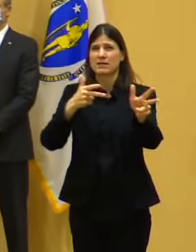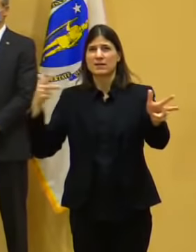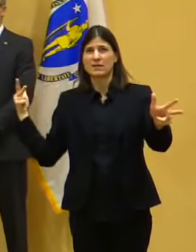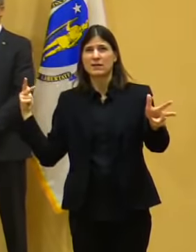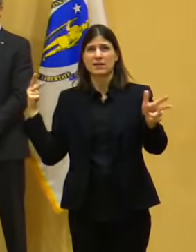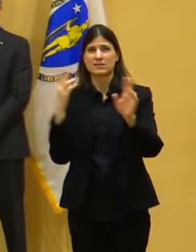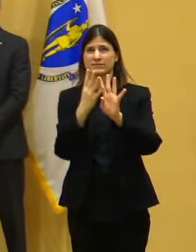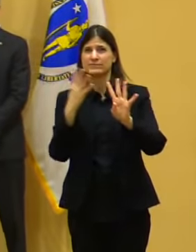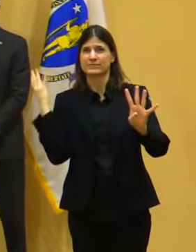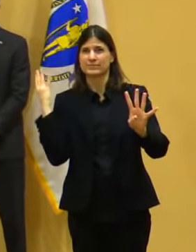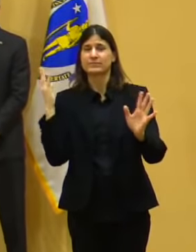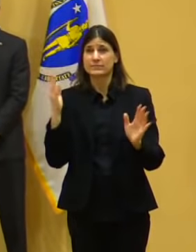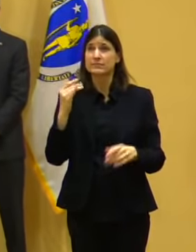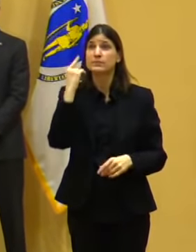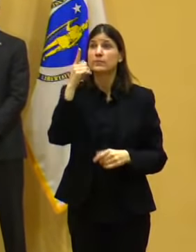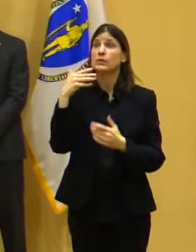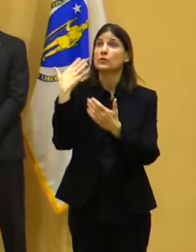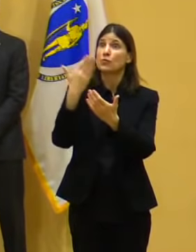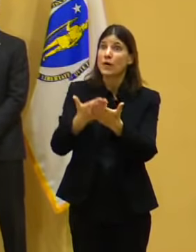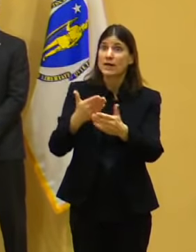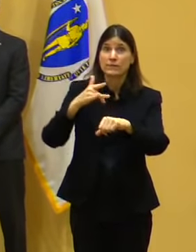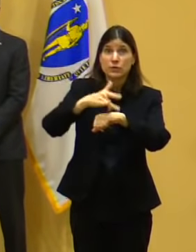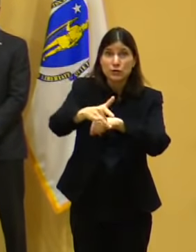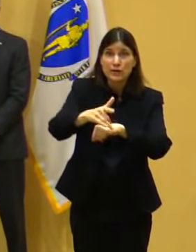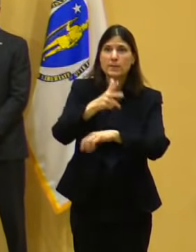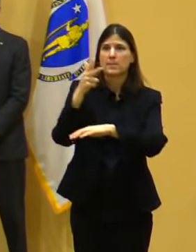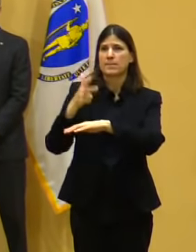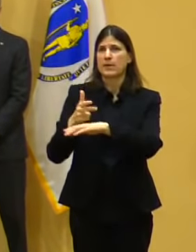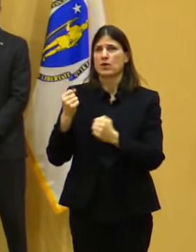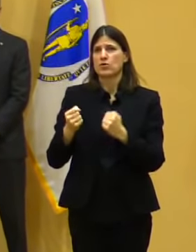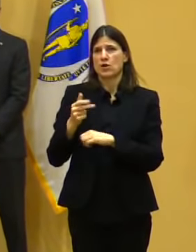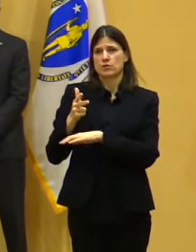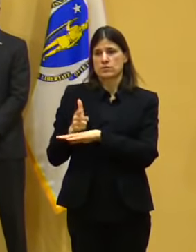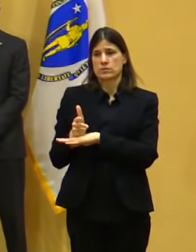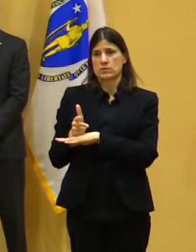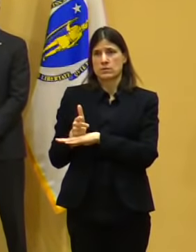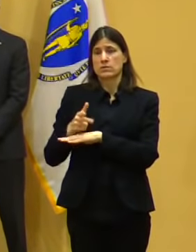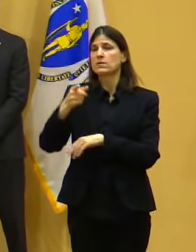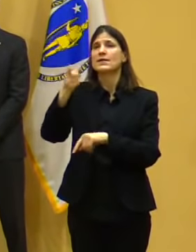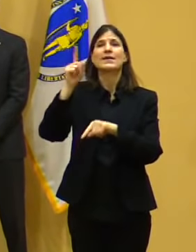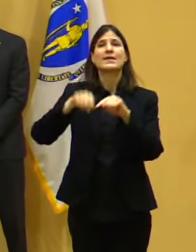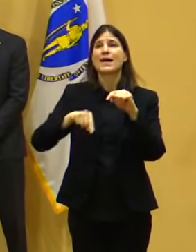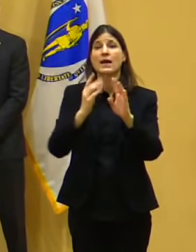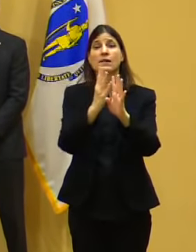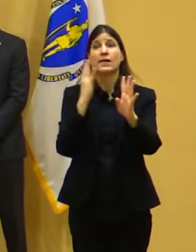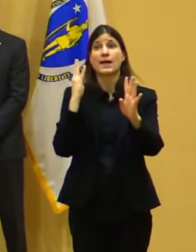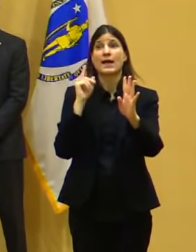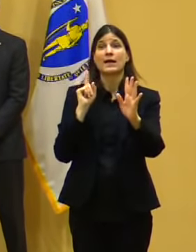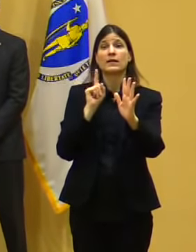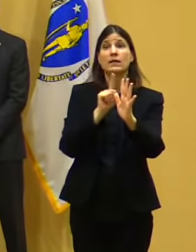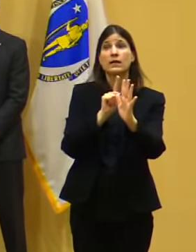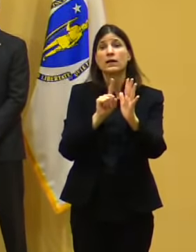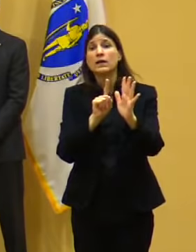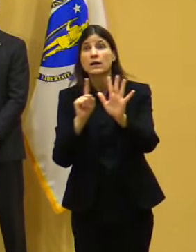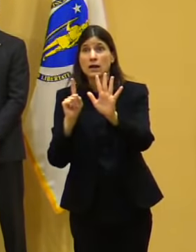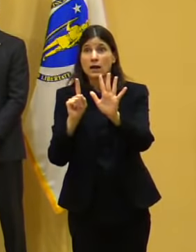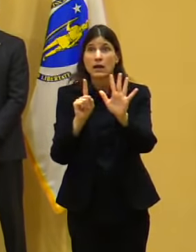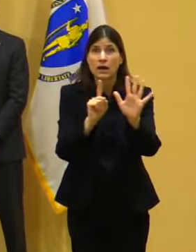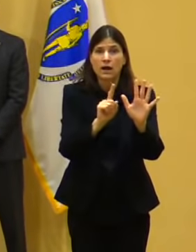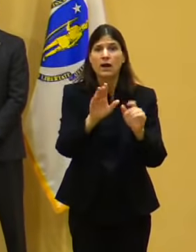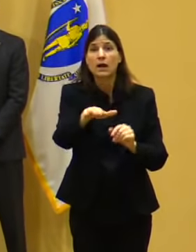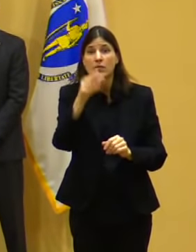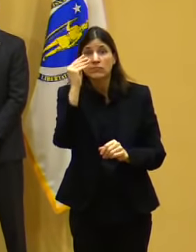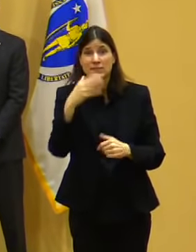your appointment. You won't lose your place. Please limit individuals who are joining you to one single trusted companion,